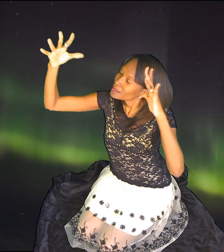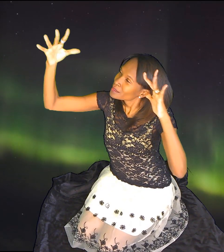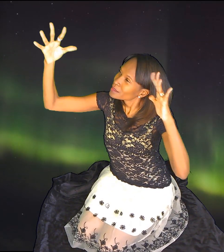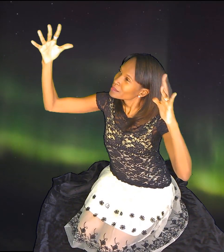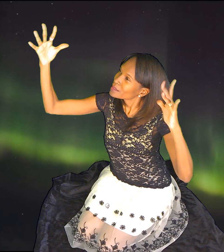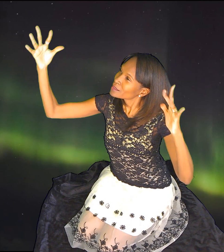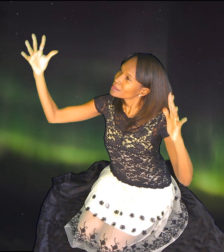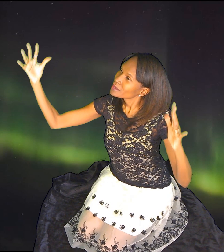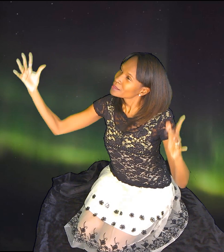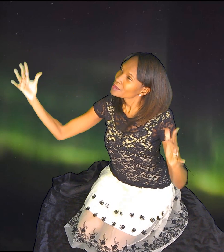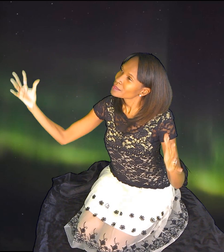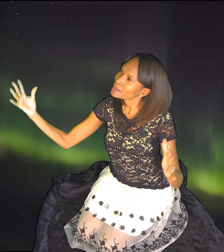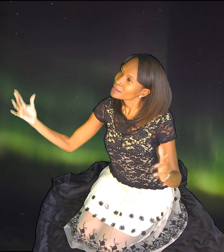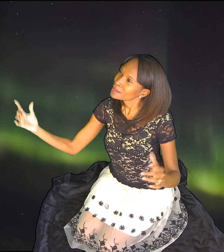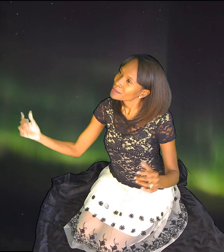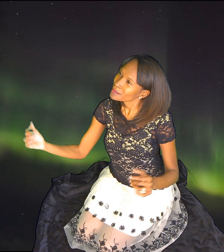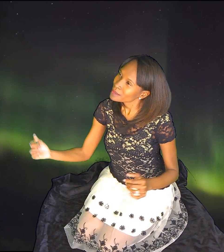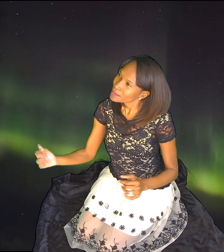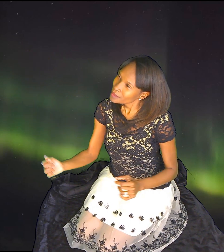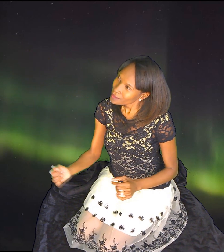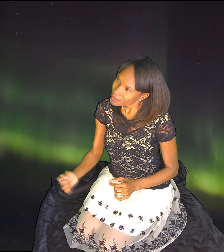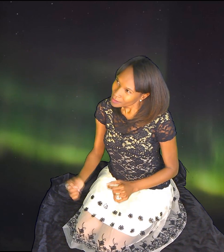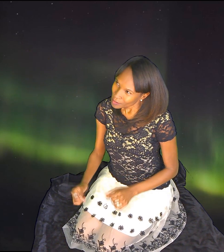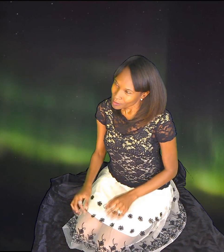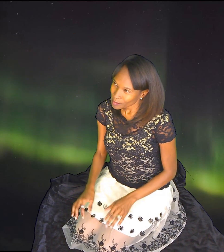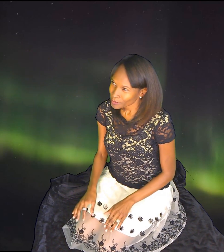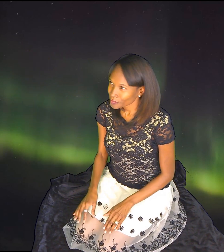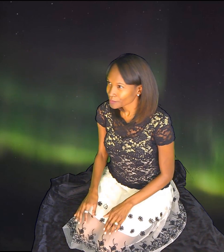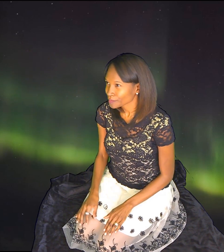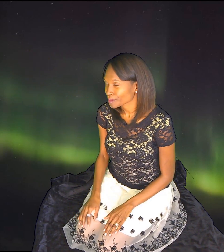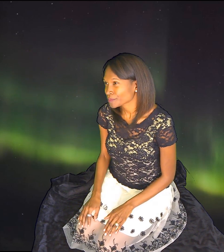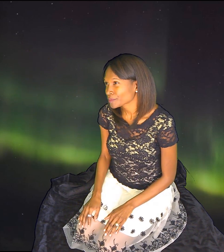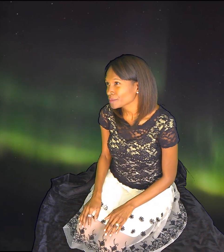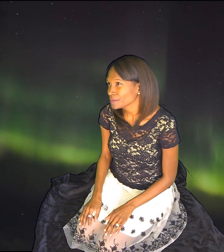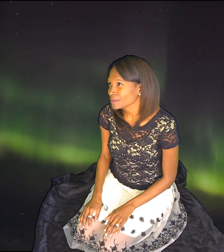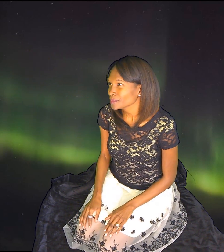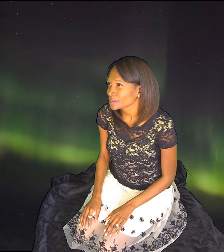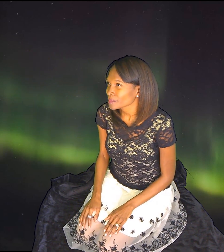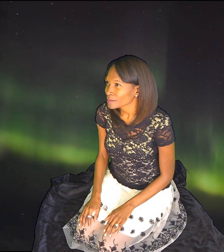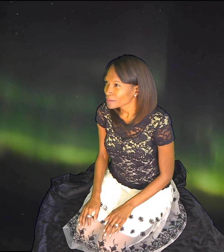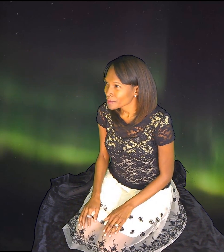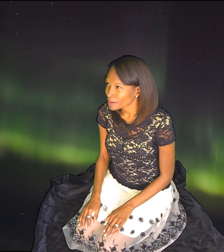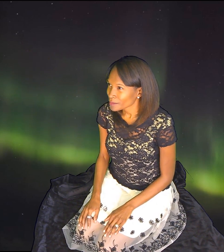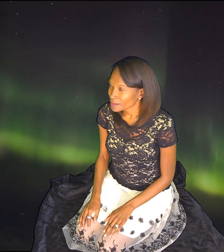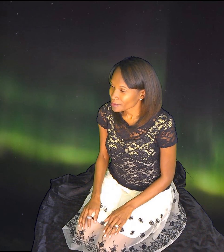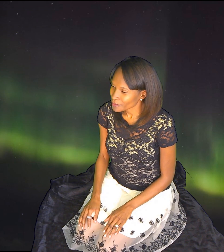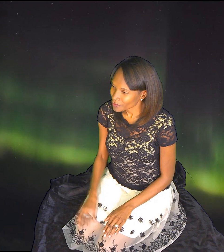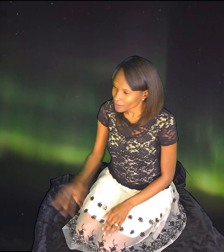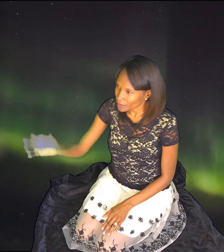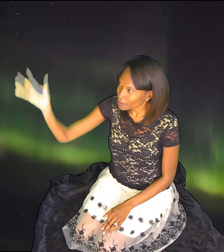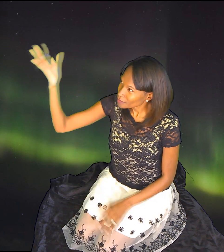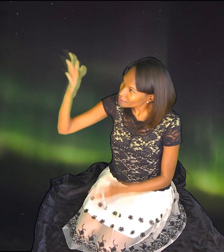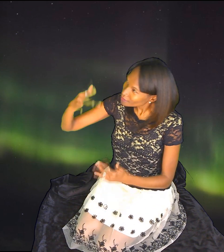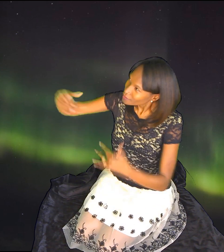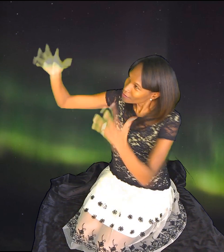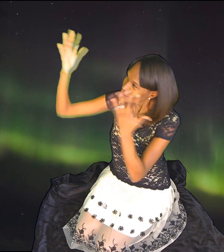to be surrounded